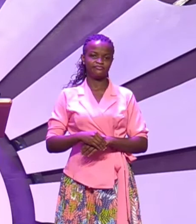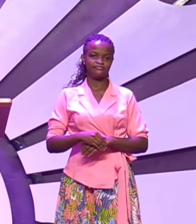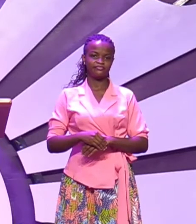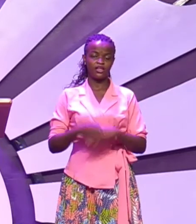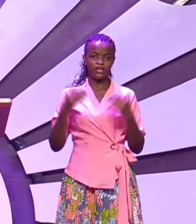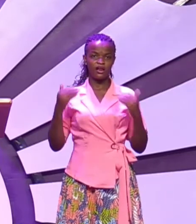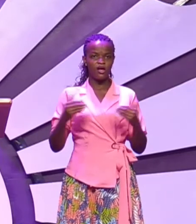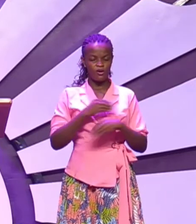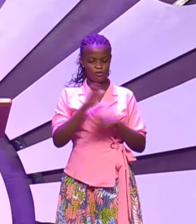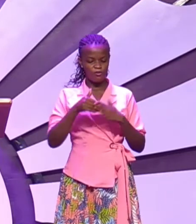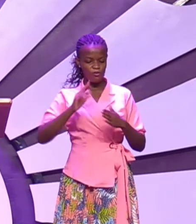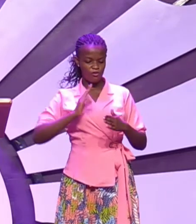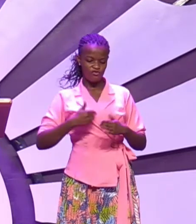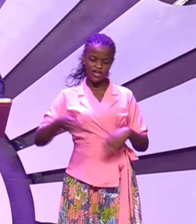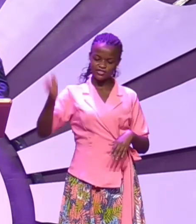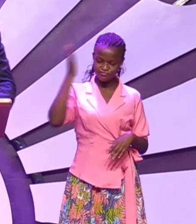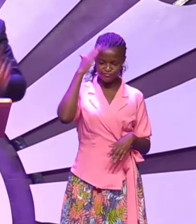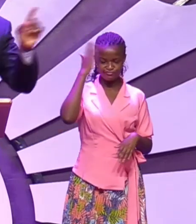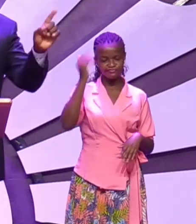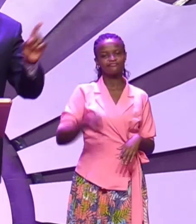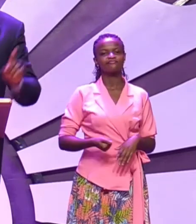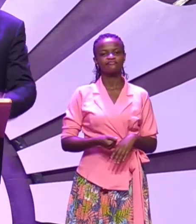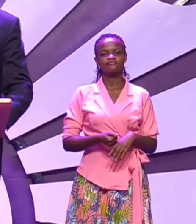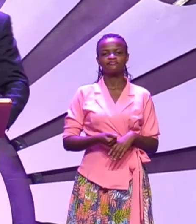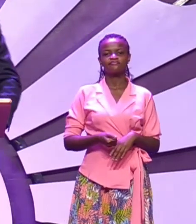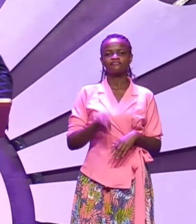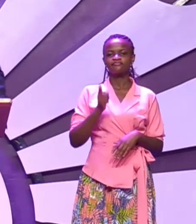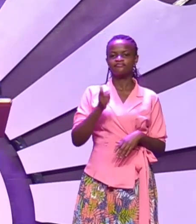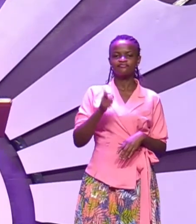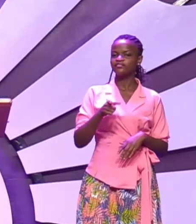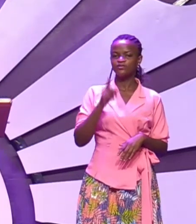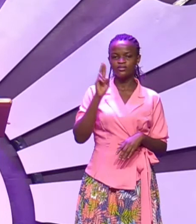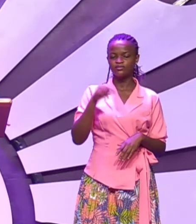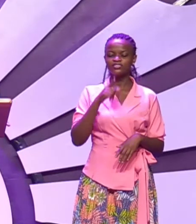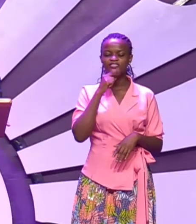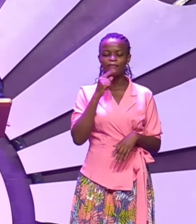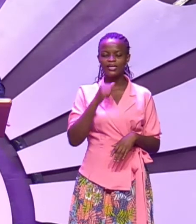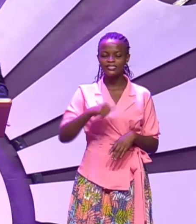and all of us knew that was not the bread that is God walking through him